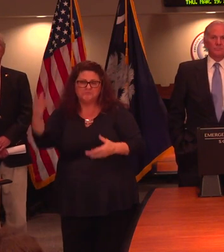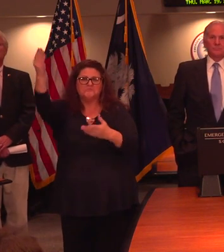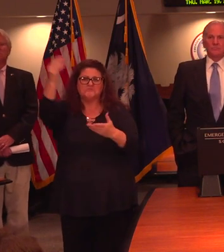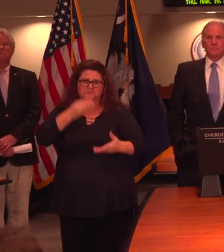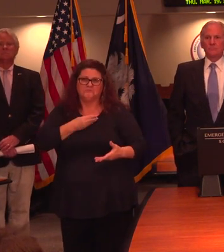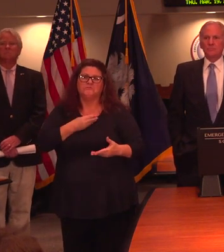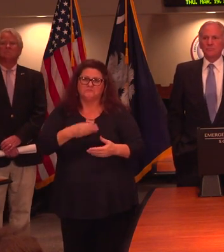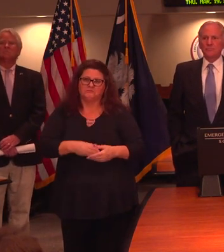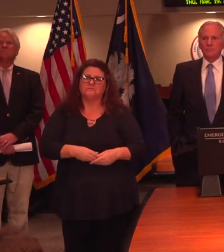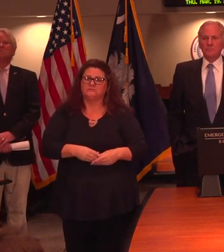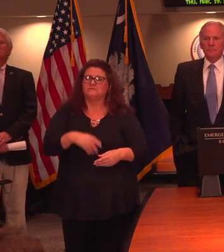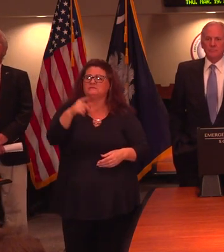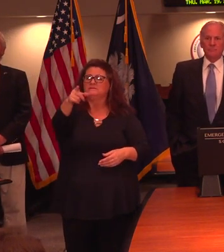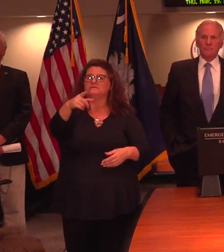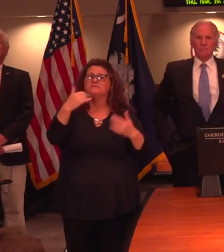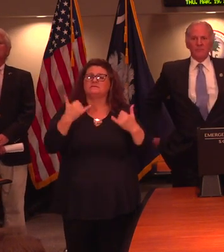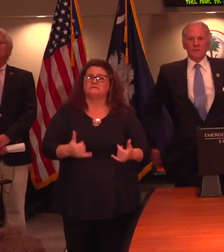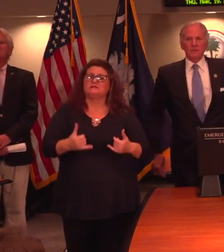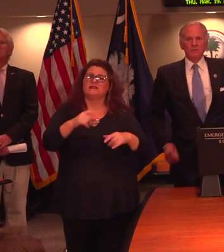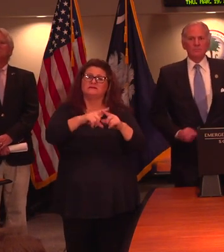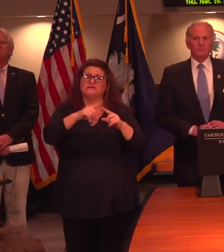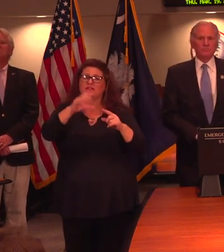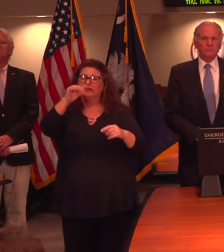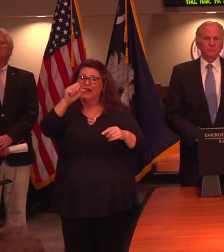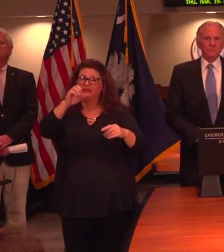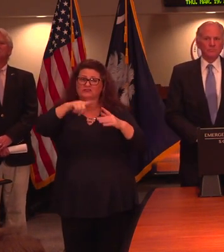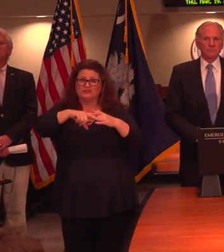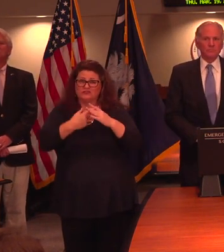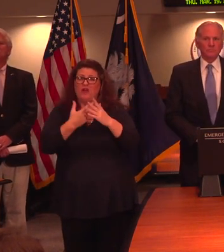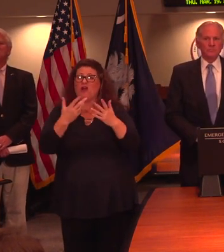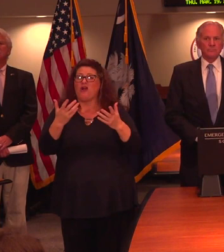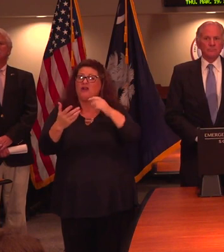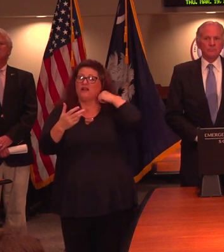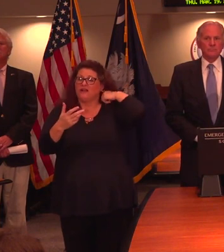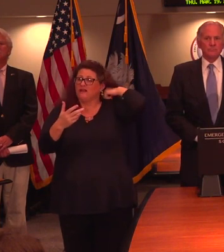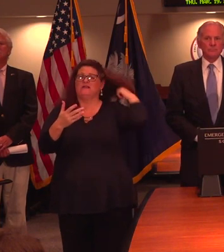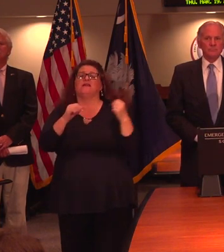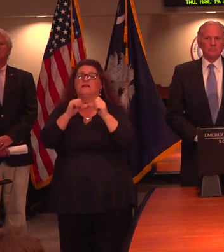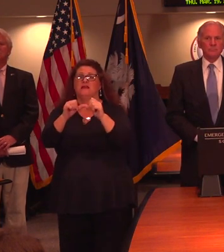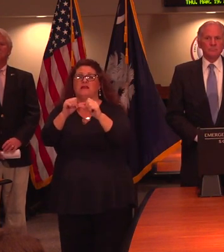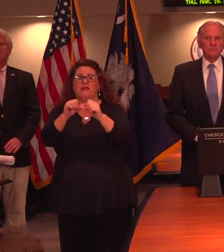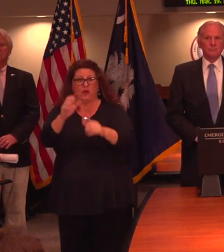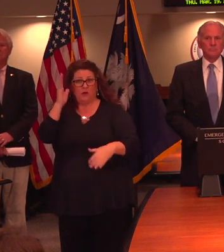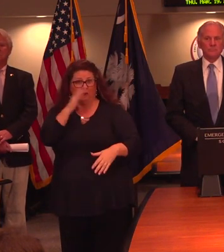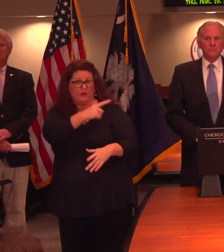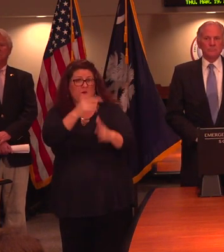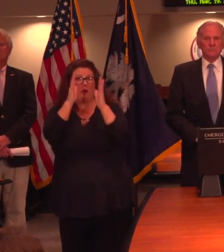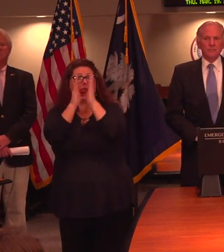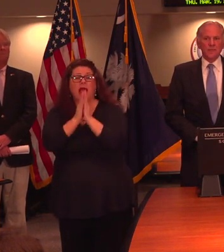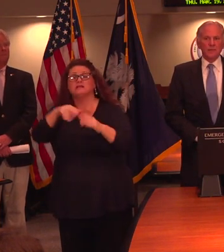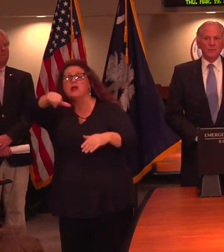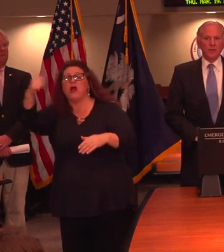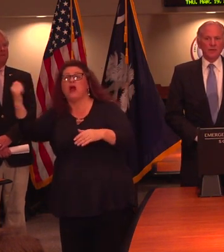And as these cases do progress, are there any expectations of bringing doctors from surrounding counties or states or